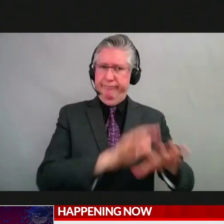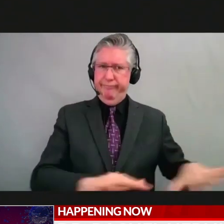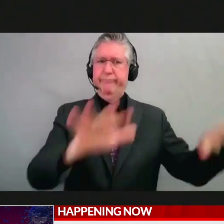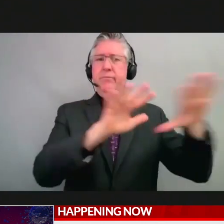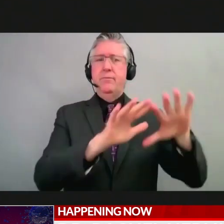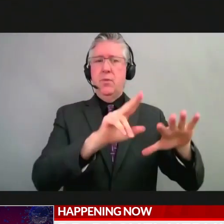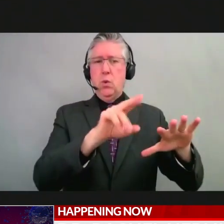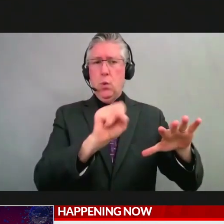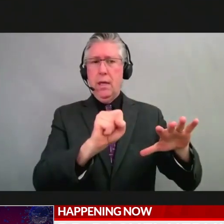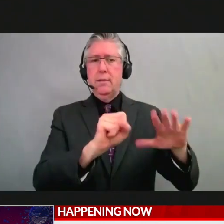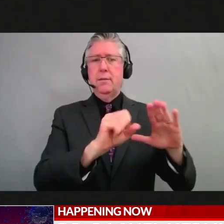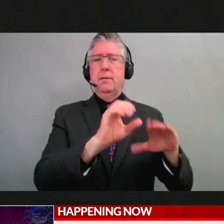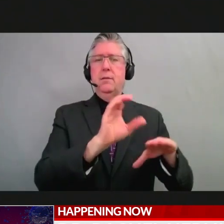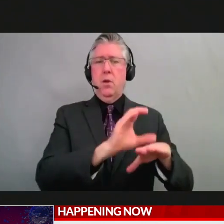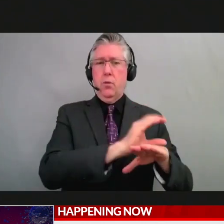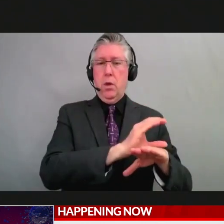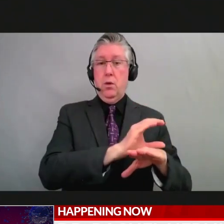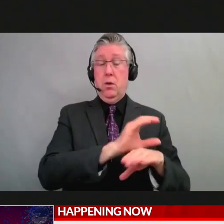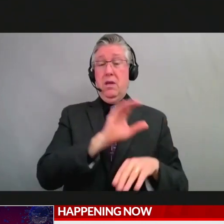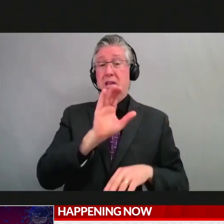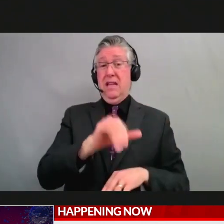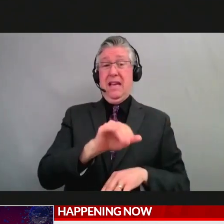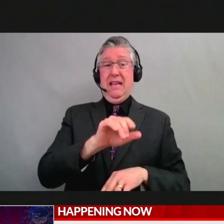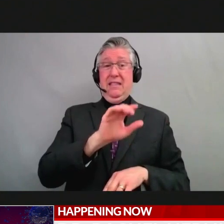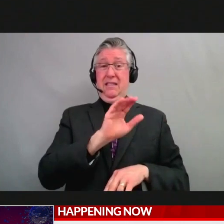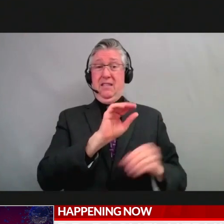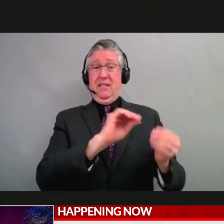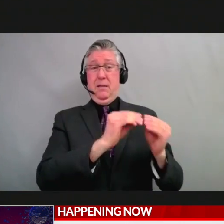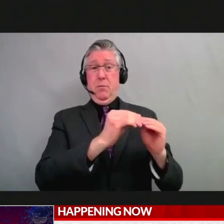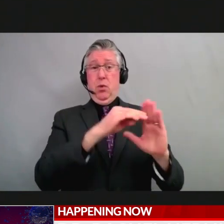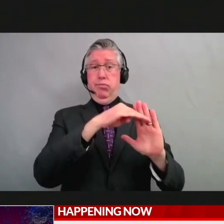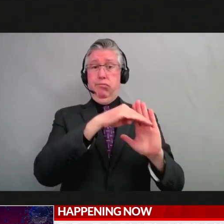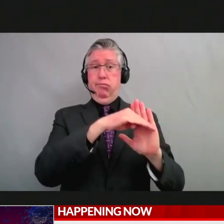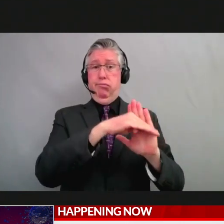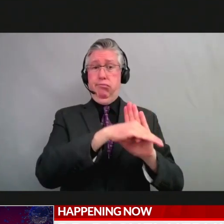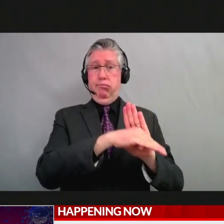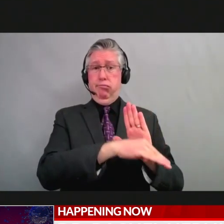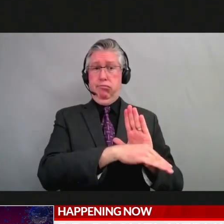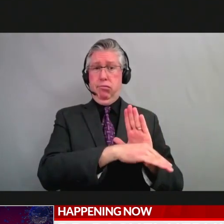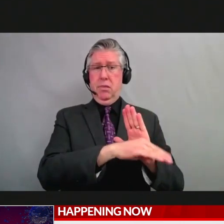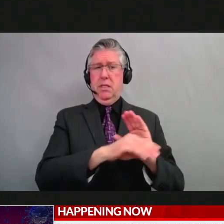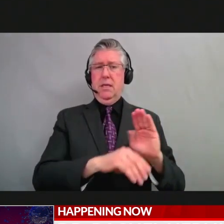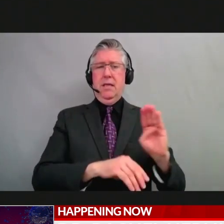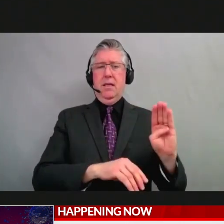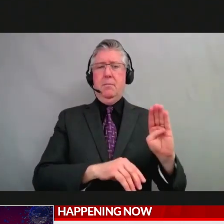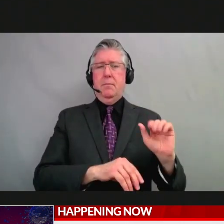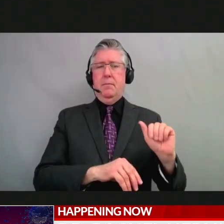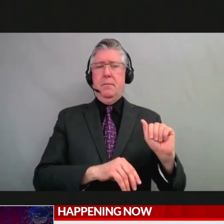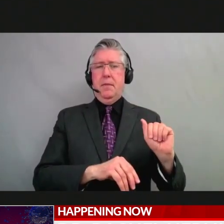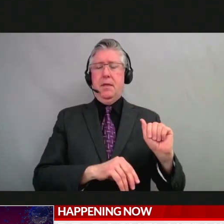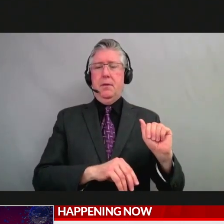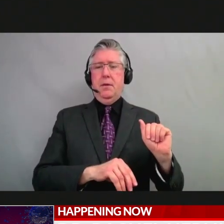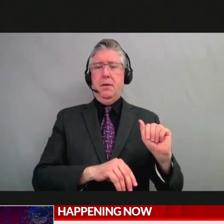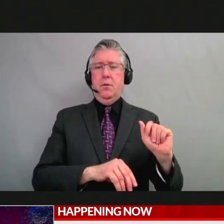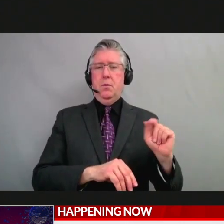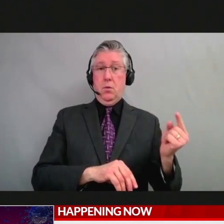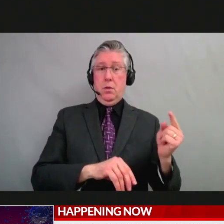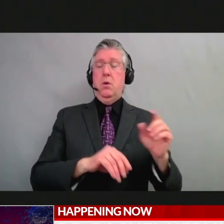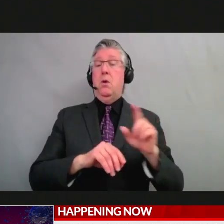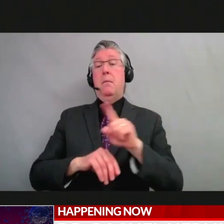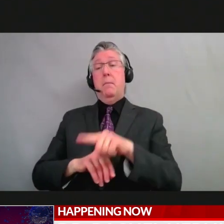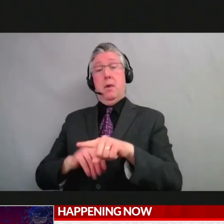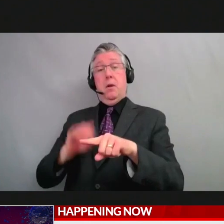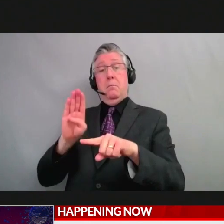lower numbers of that VA2 variant. It doesn't look like it is taking off to the same degree that it has